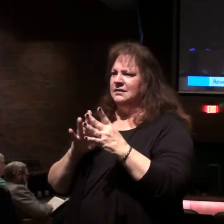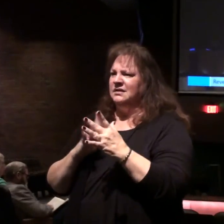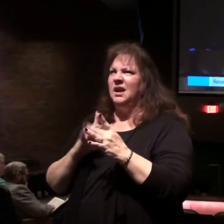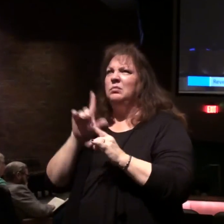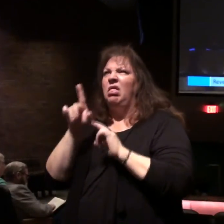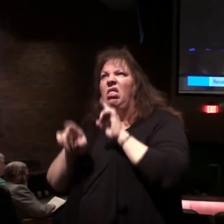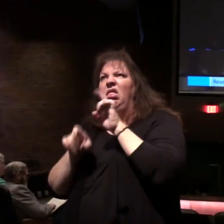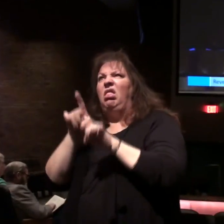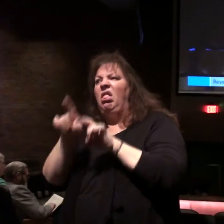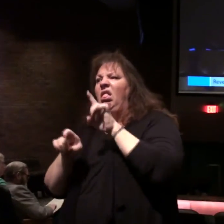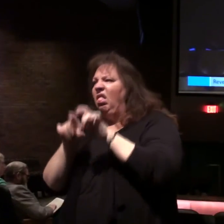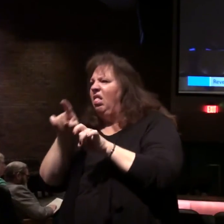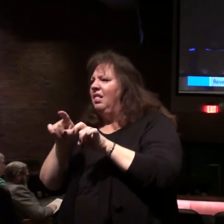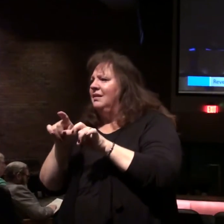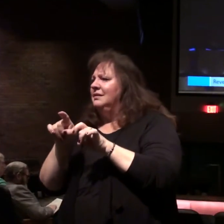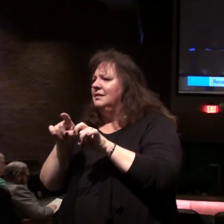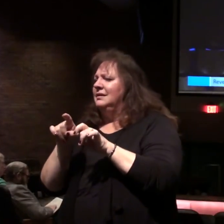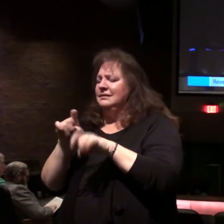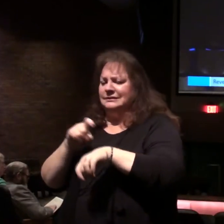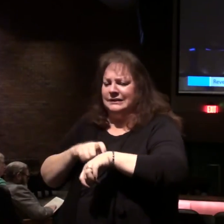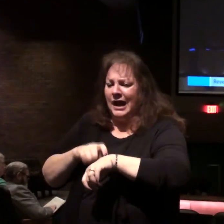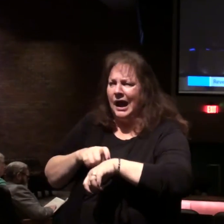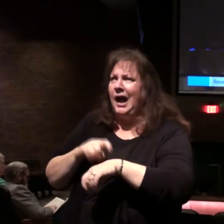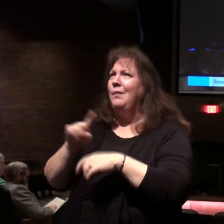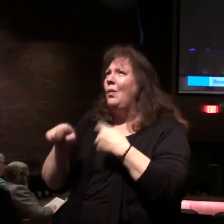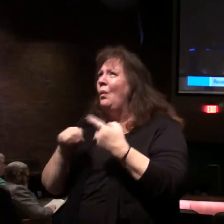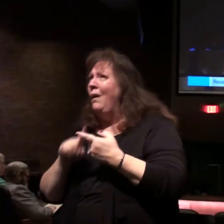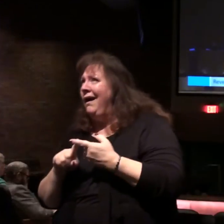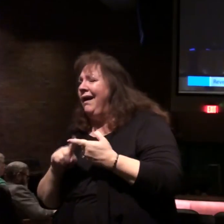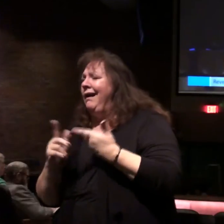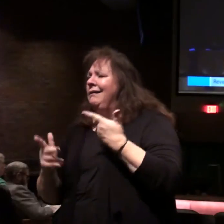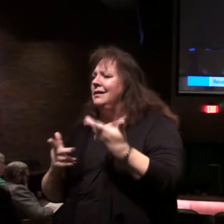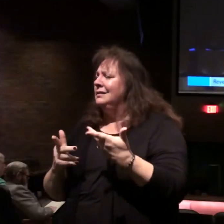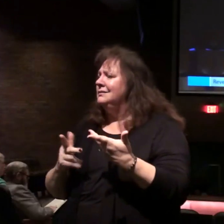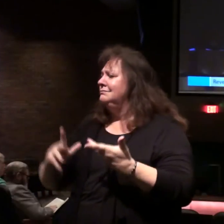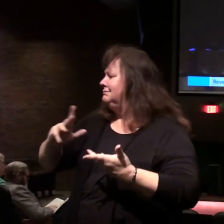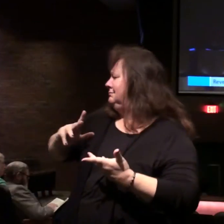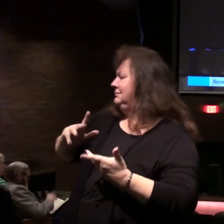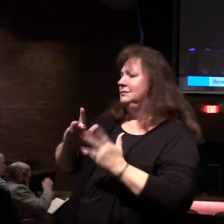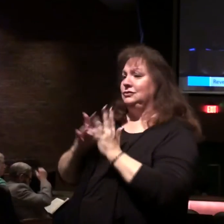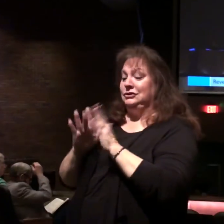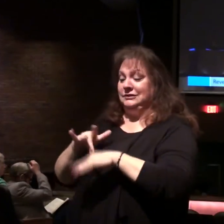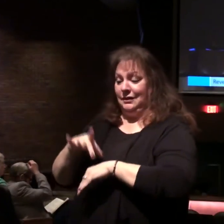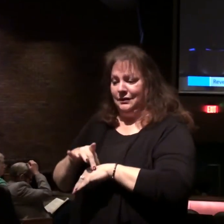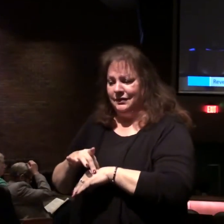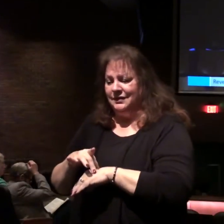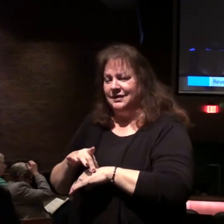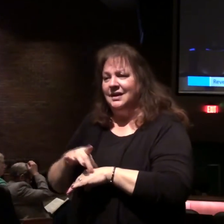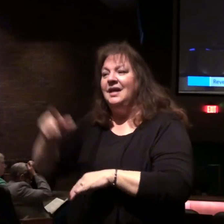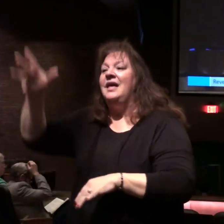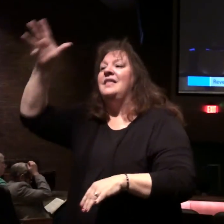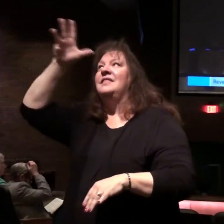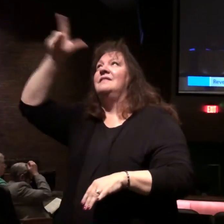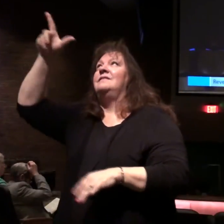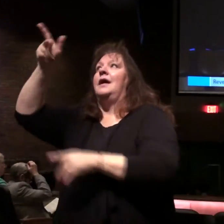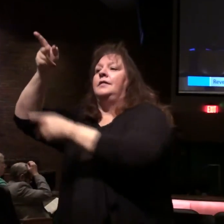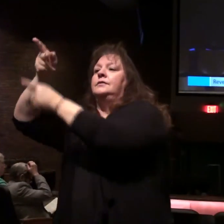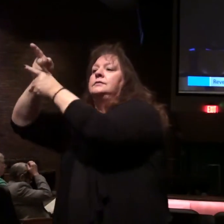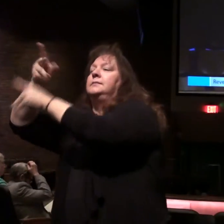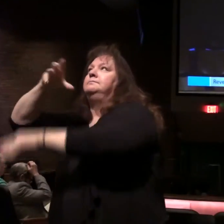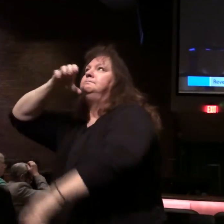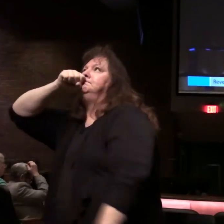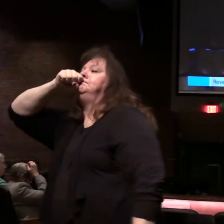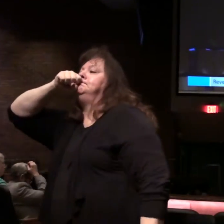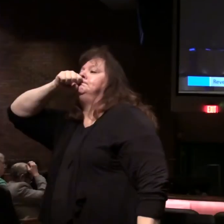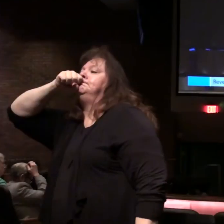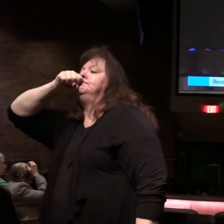questions about the timing of things, and this goes back even to Christ's earthly ministry, he the Father has kept those things